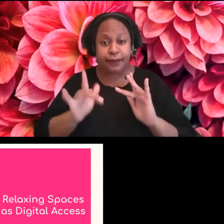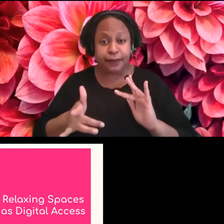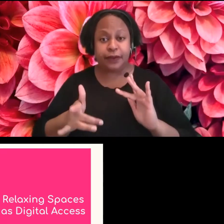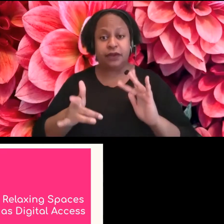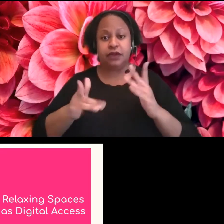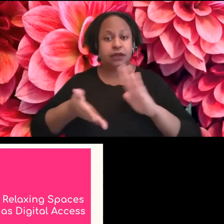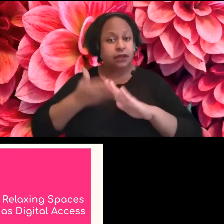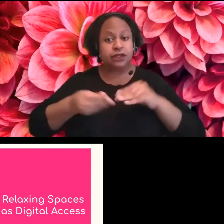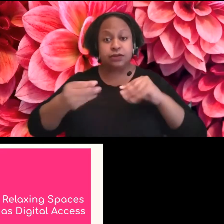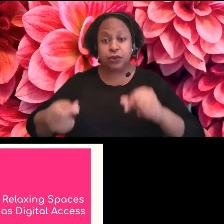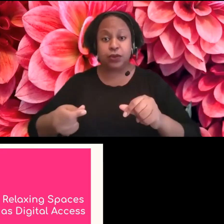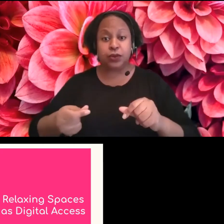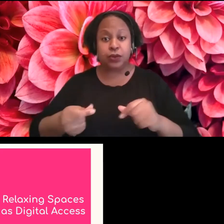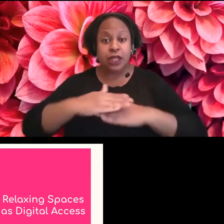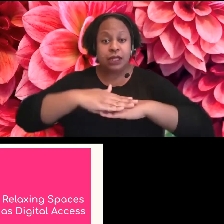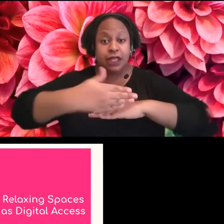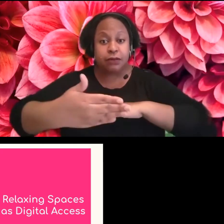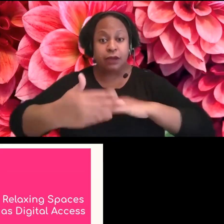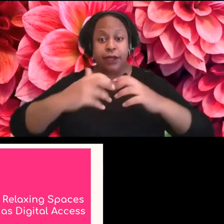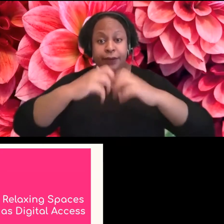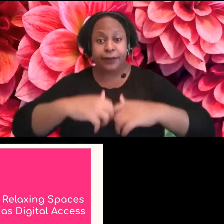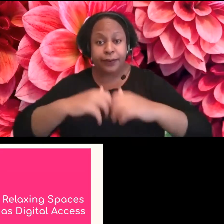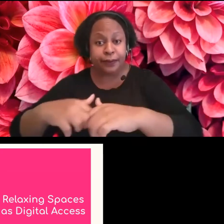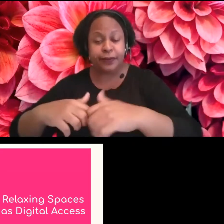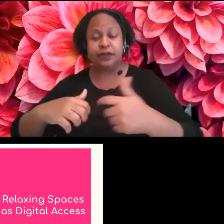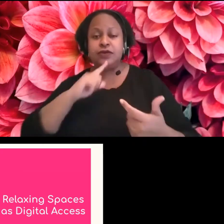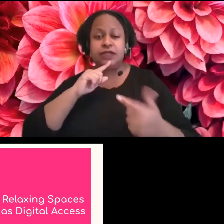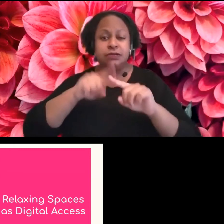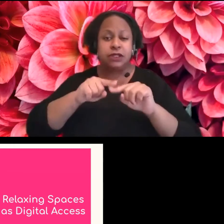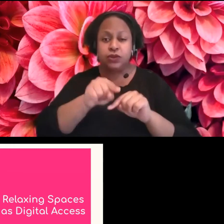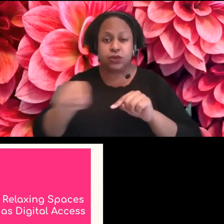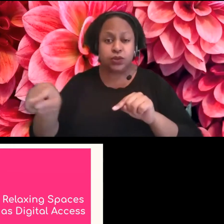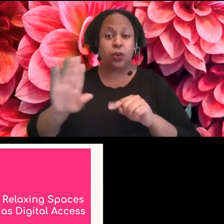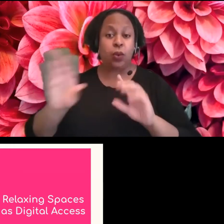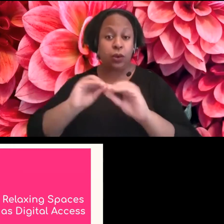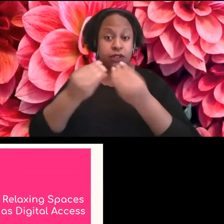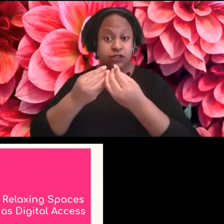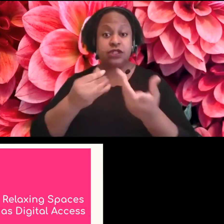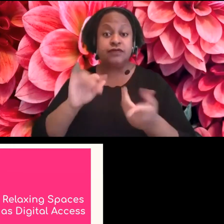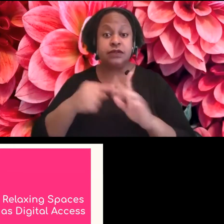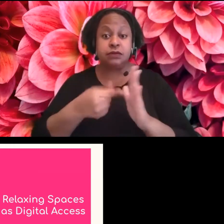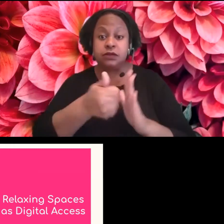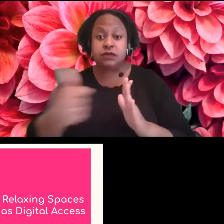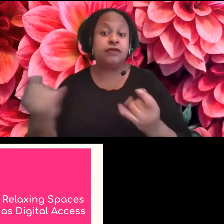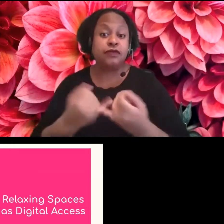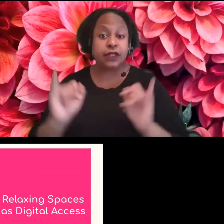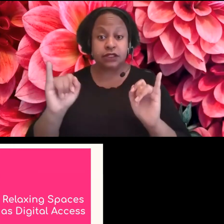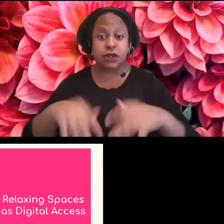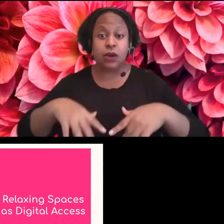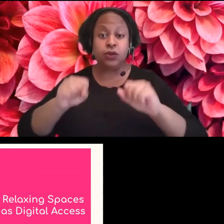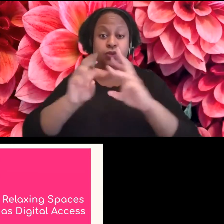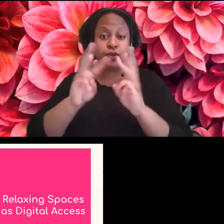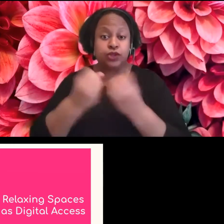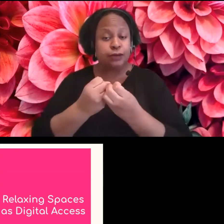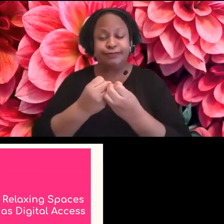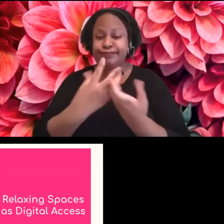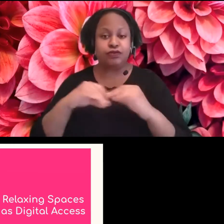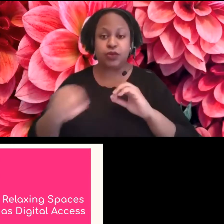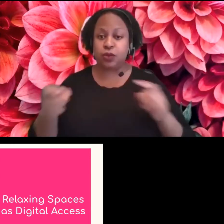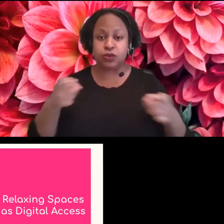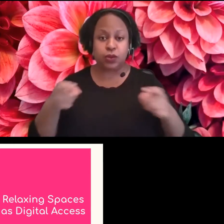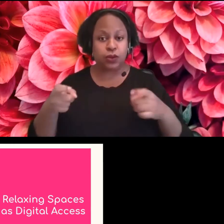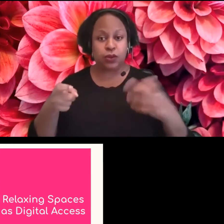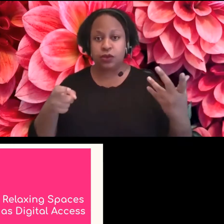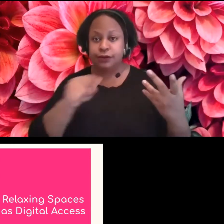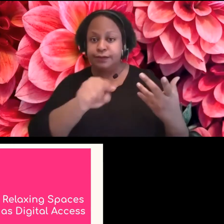doesn't work, um, obviously this depends on you and your organization. If you're just a freelance worker doing the workshop, you don't really have control over this,